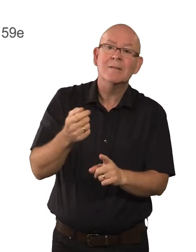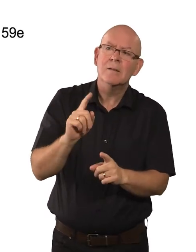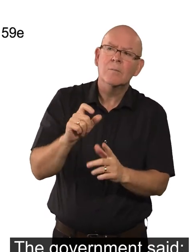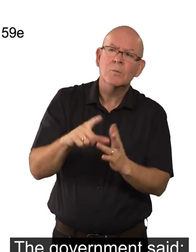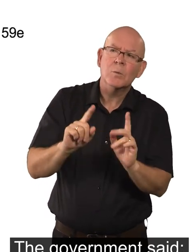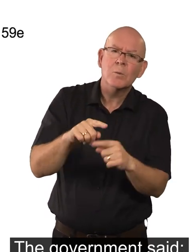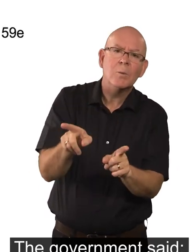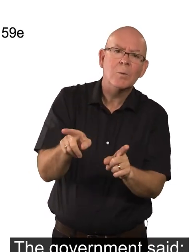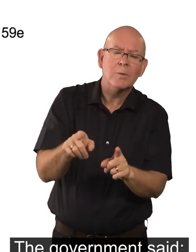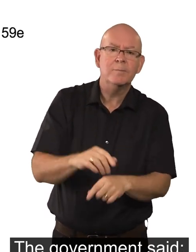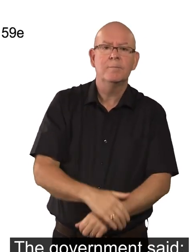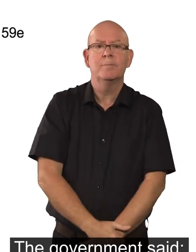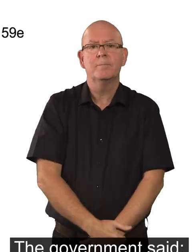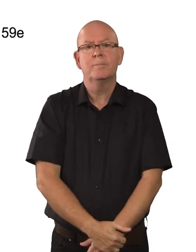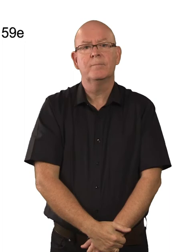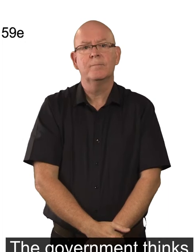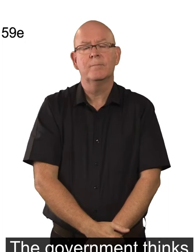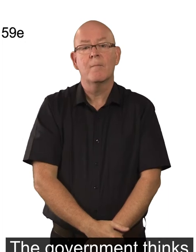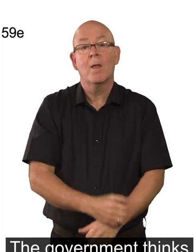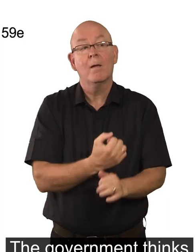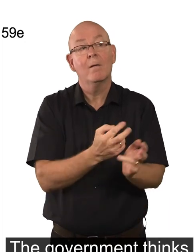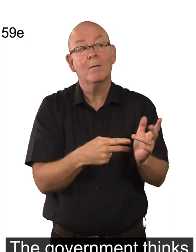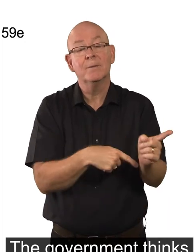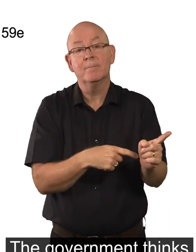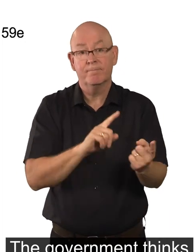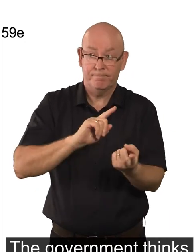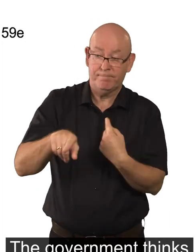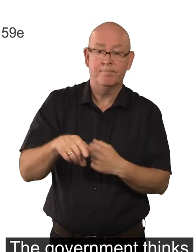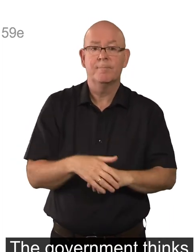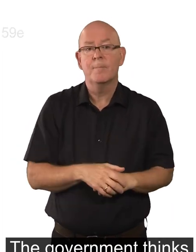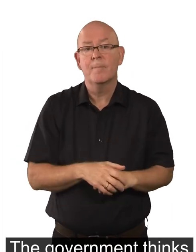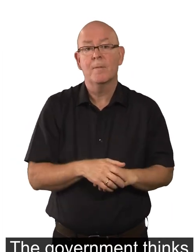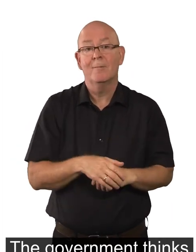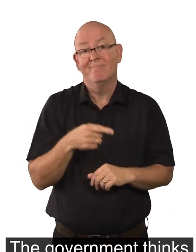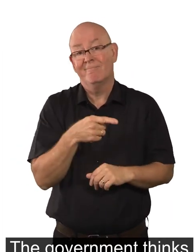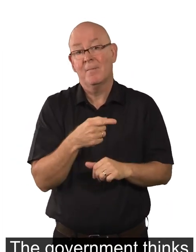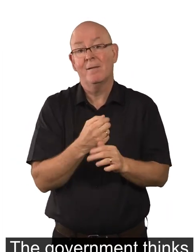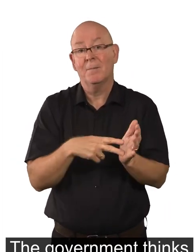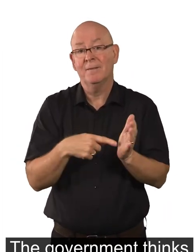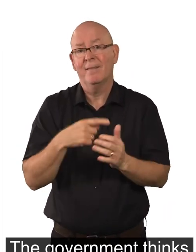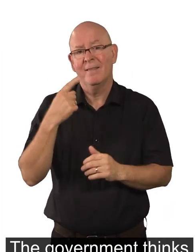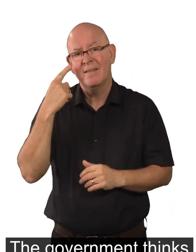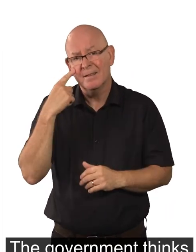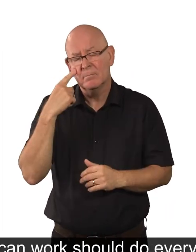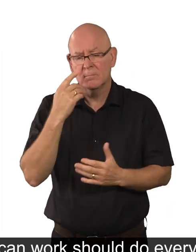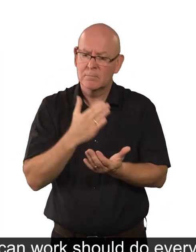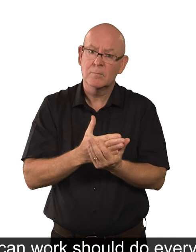The Government said, The Government thinks that it is important that people that can work